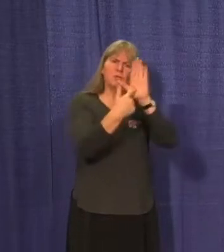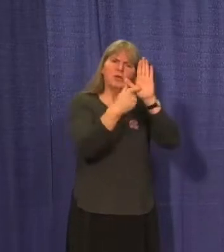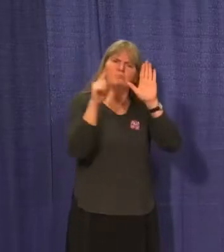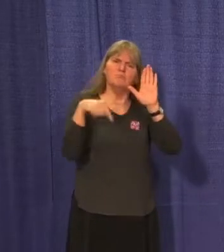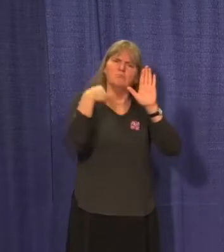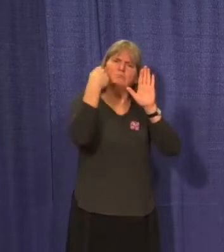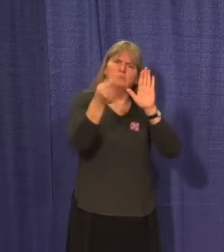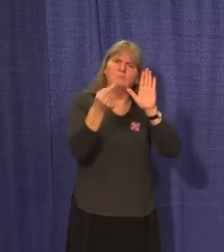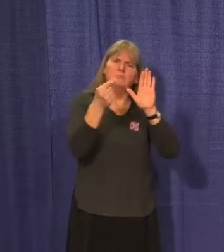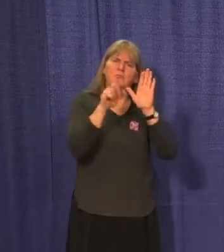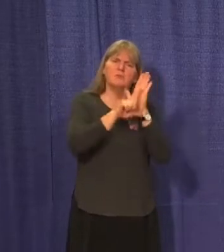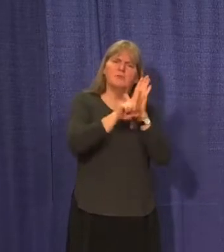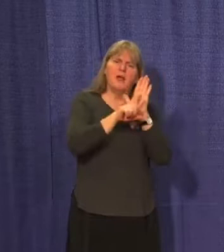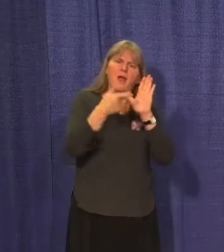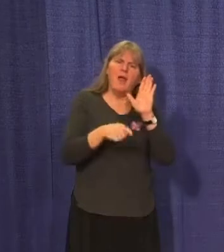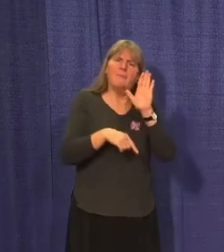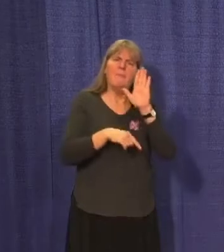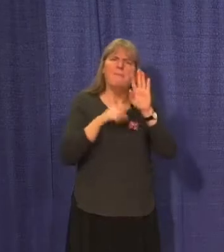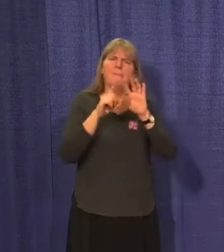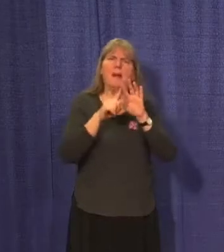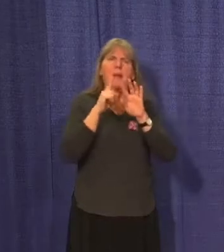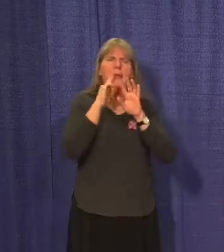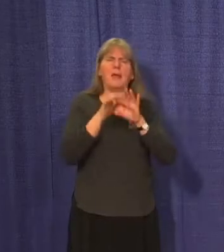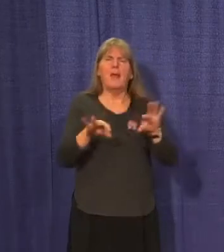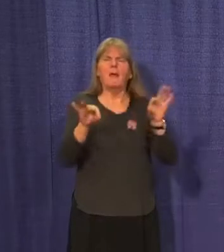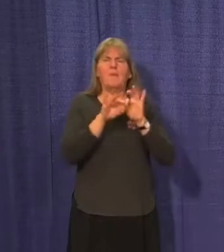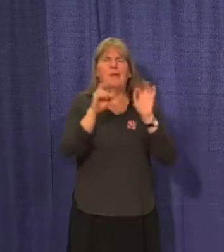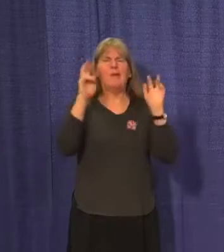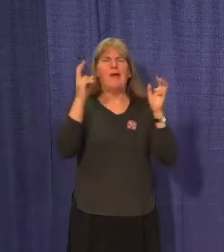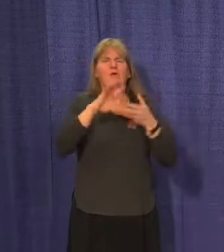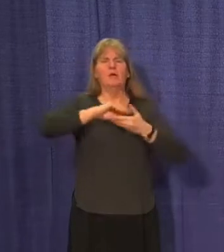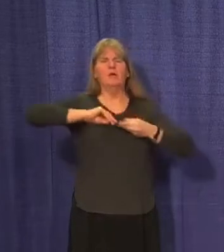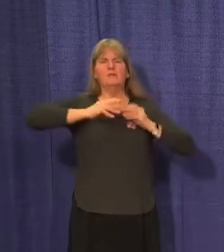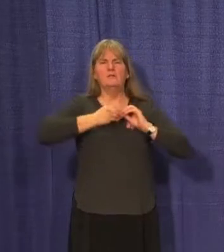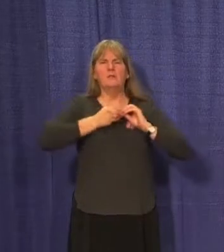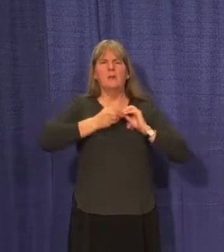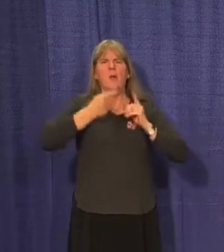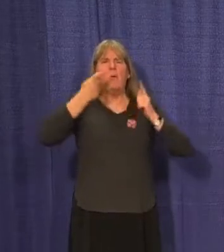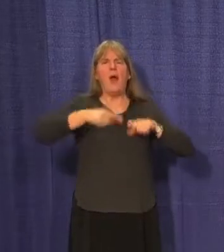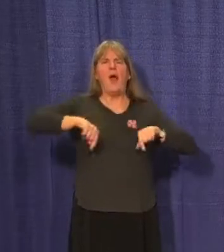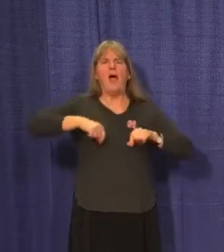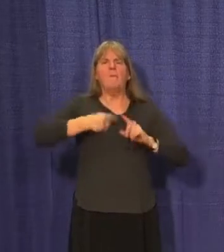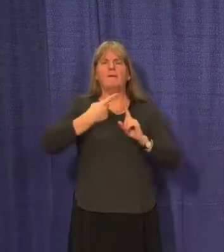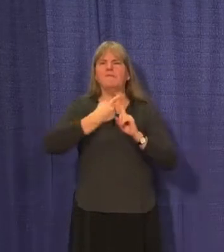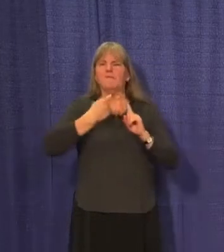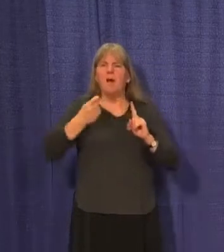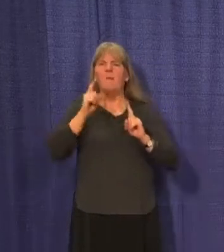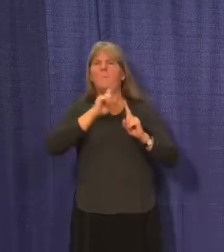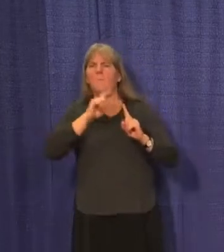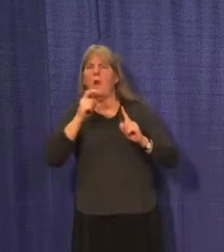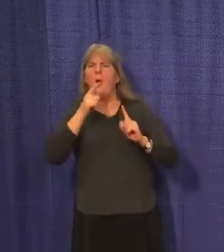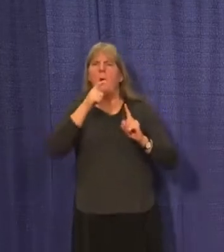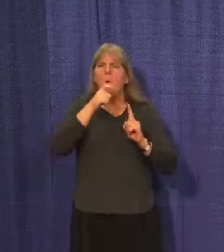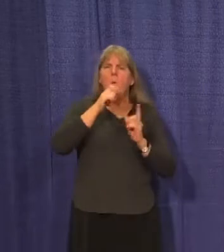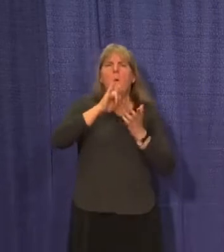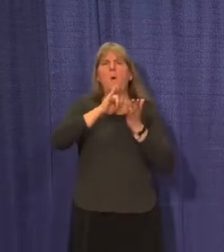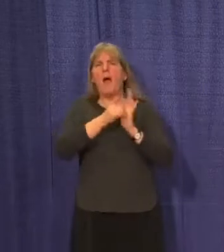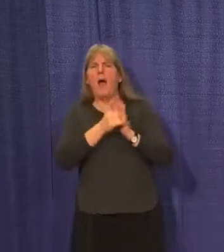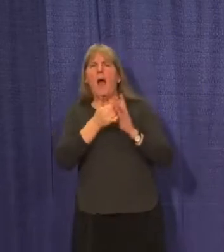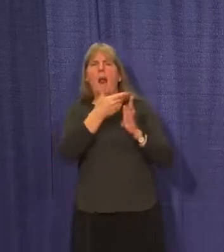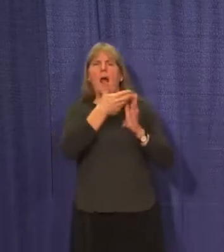are seeing. But I think more importantly, the story that's behind the numbers. And so that, I think, will be a continuing